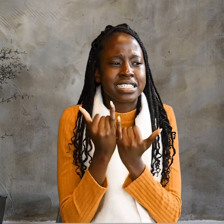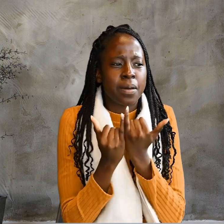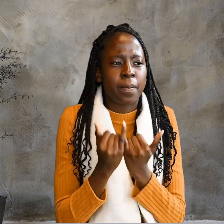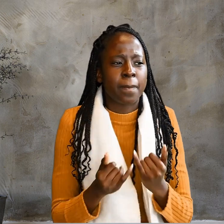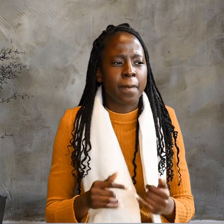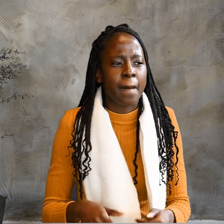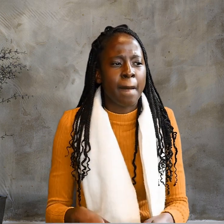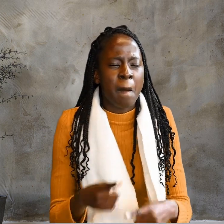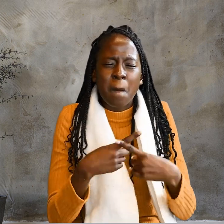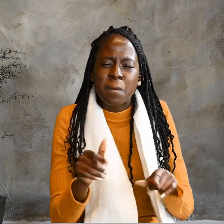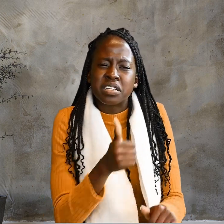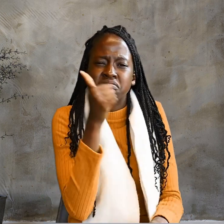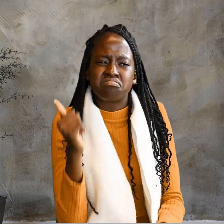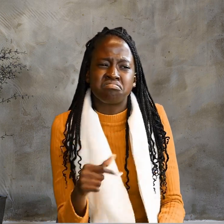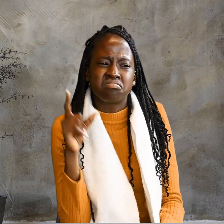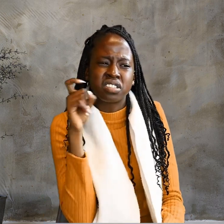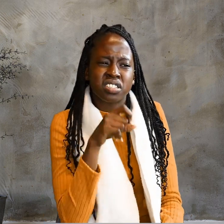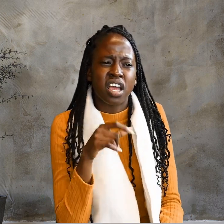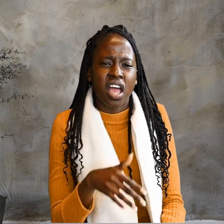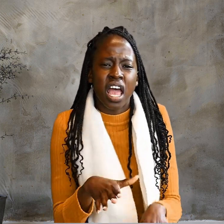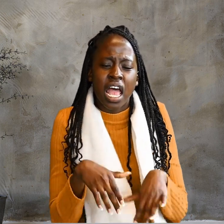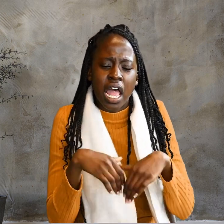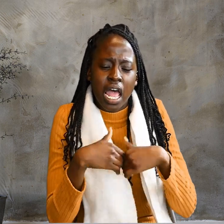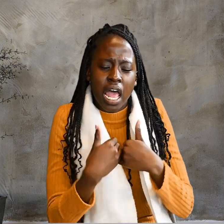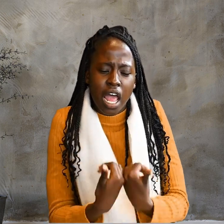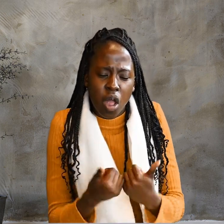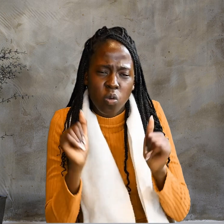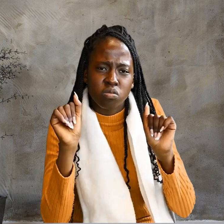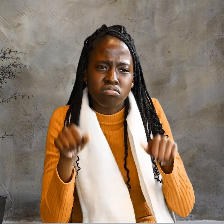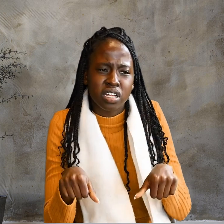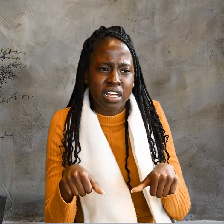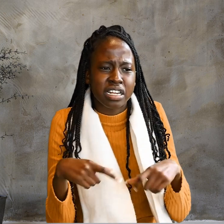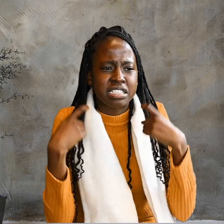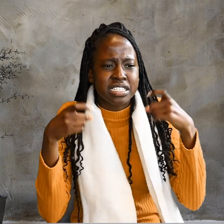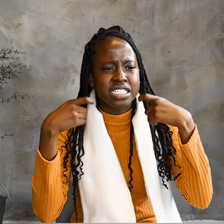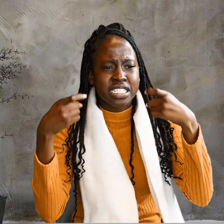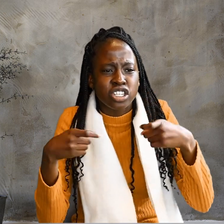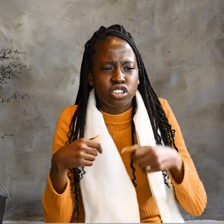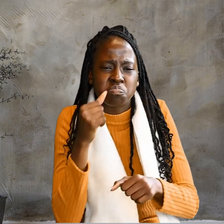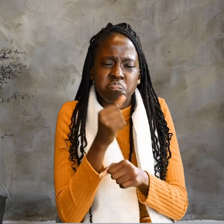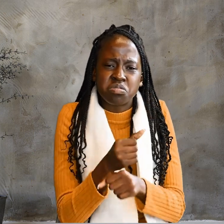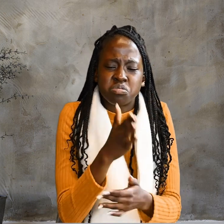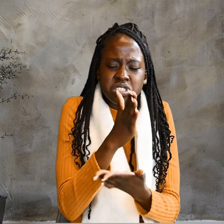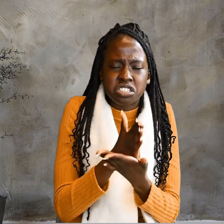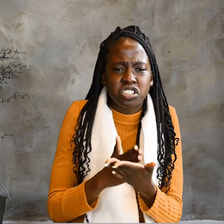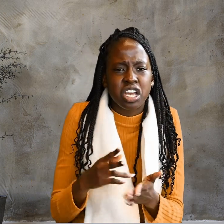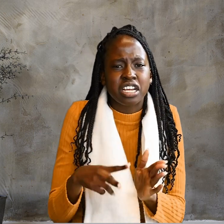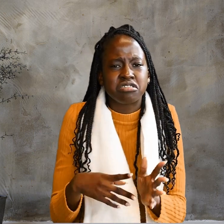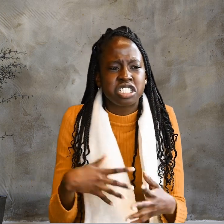asked, how can a sinner perform such signs? So they were divided.